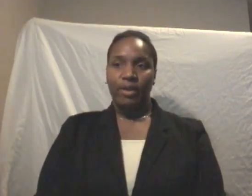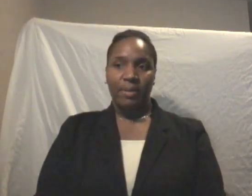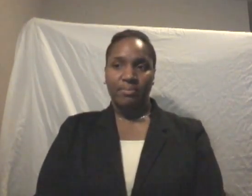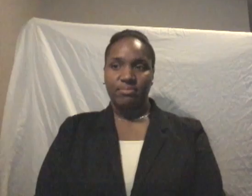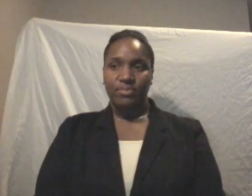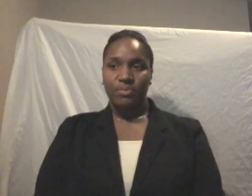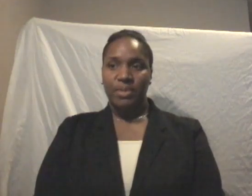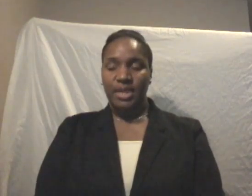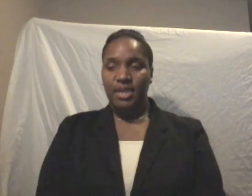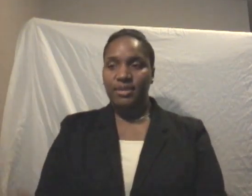about my name.